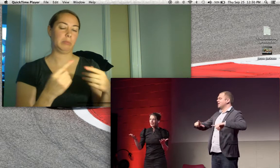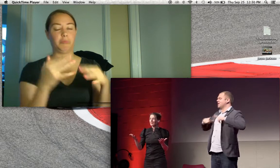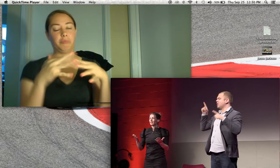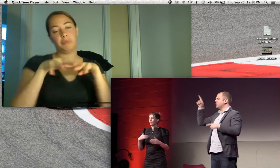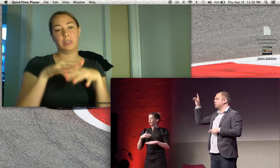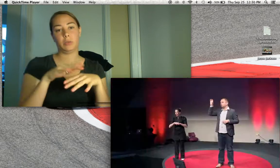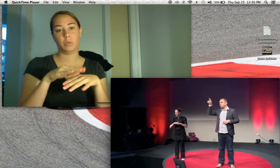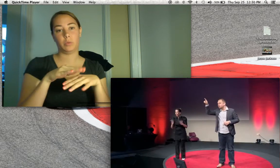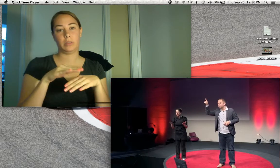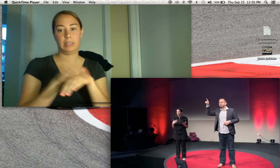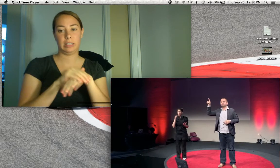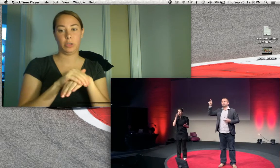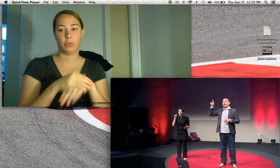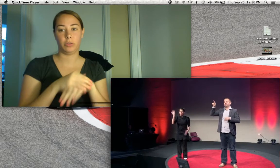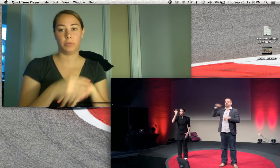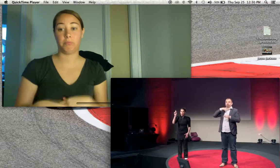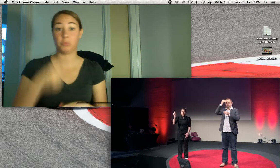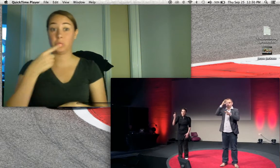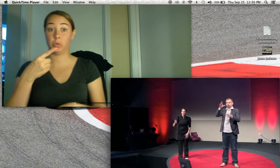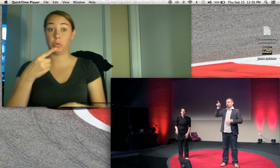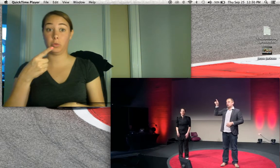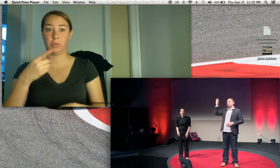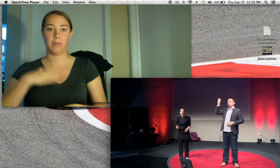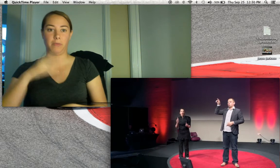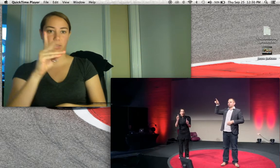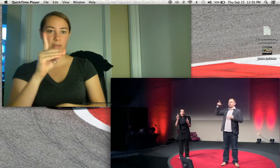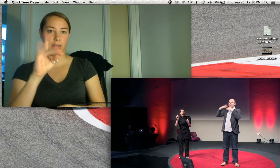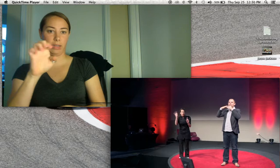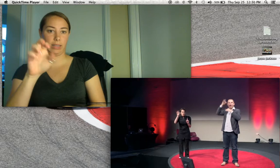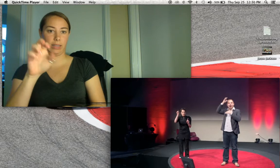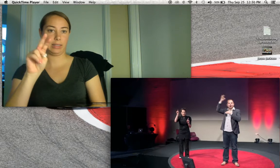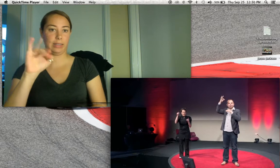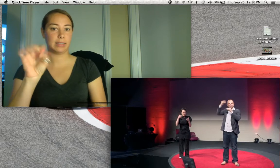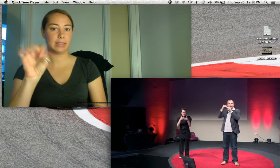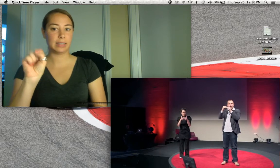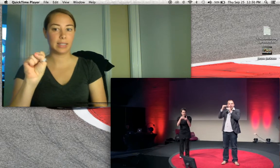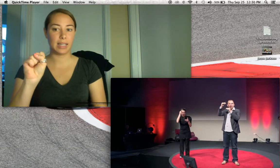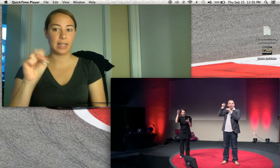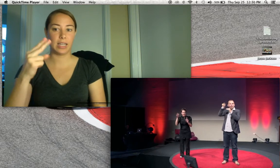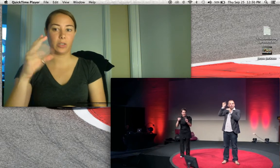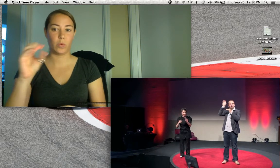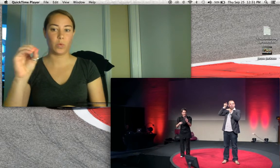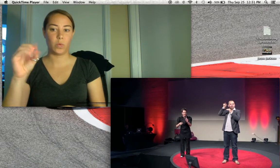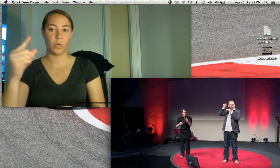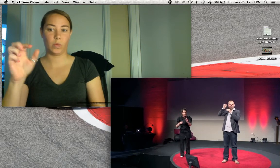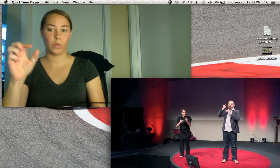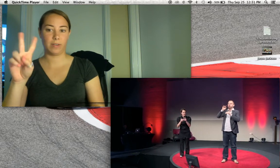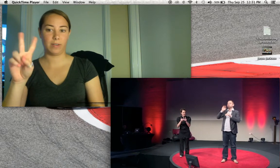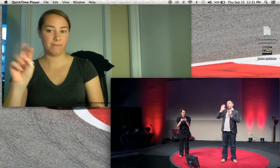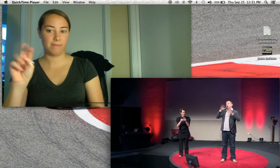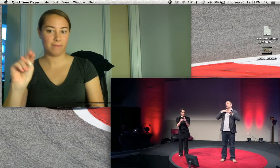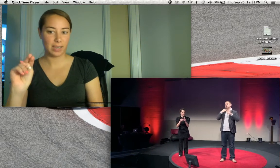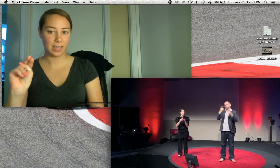I'm gay. And I live in Groningen. Just so you know, Groningen is very close to a harem.